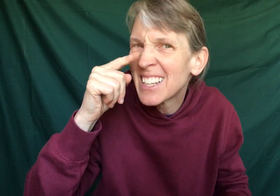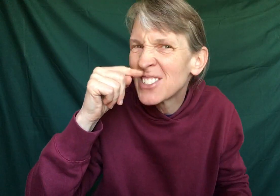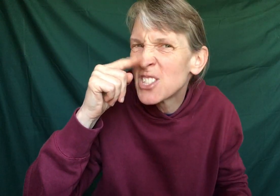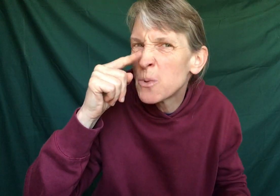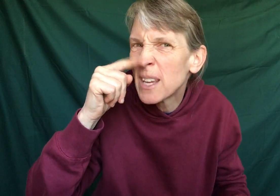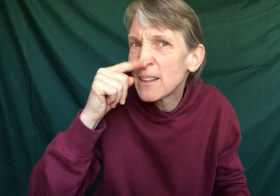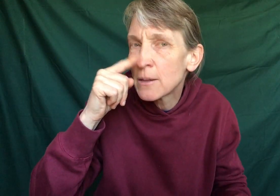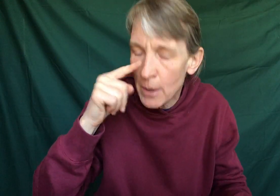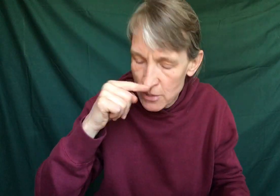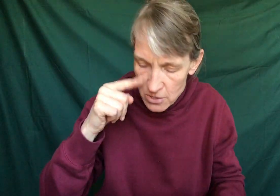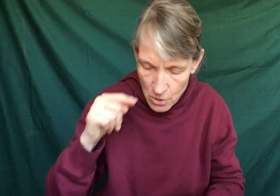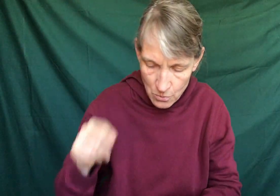like you're just tweaking the little mouse's nose.